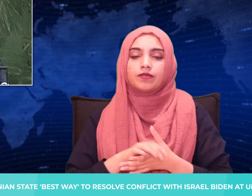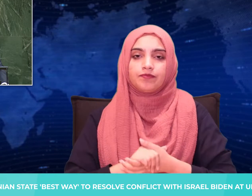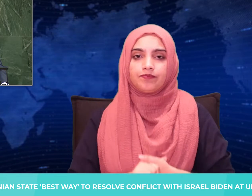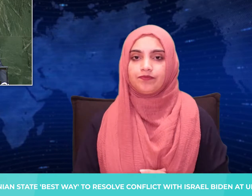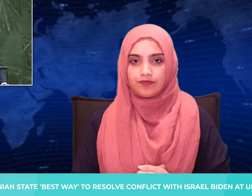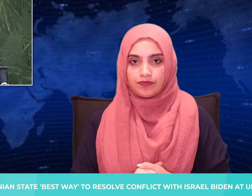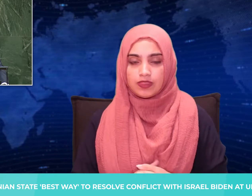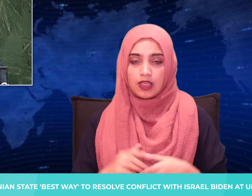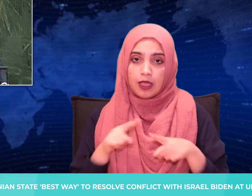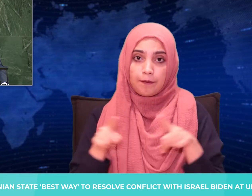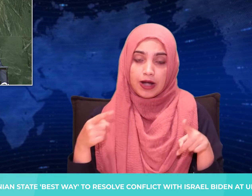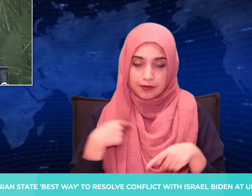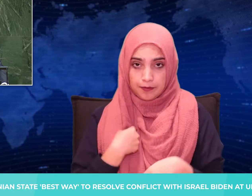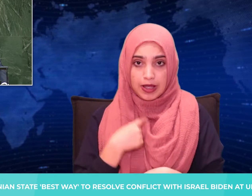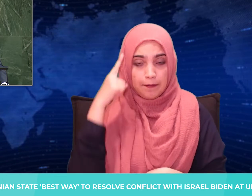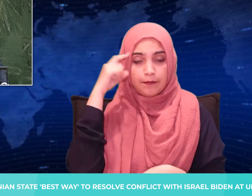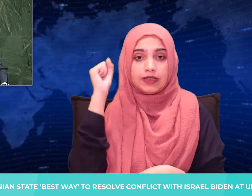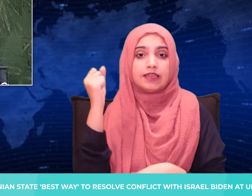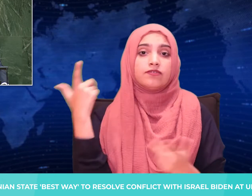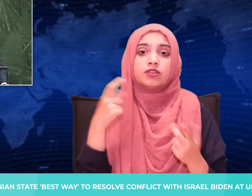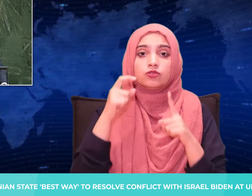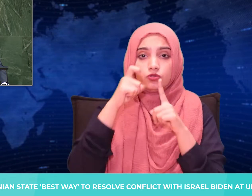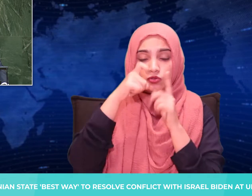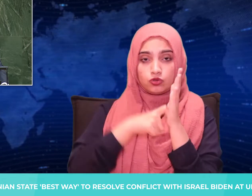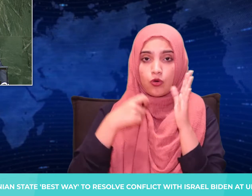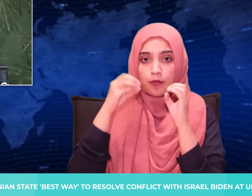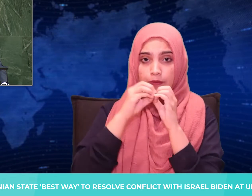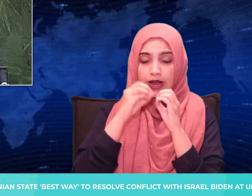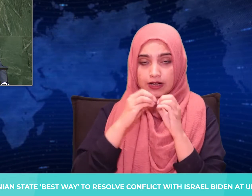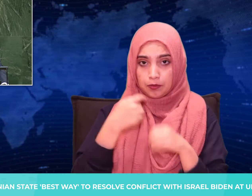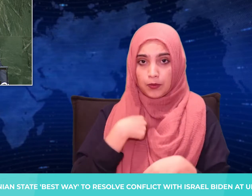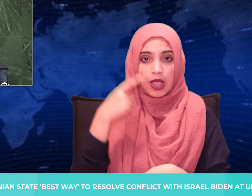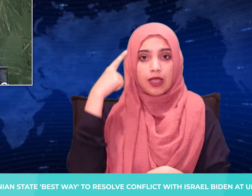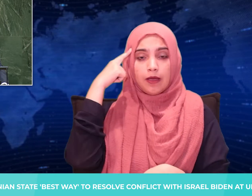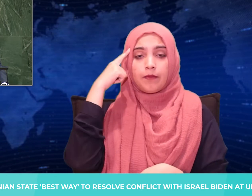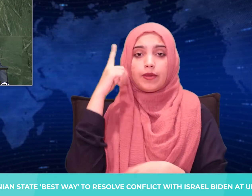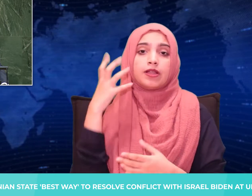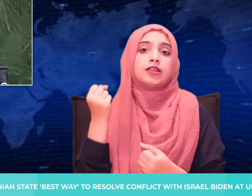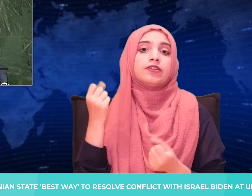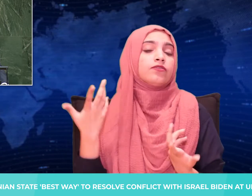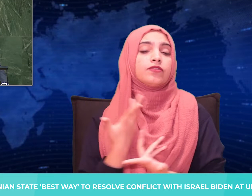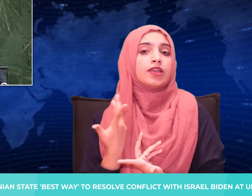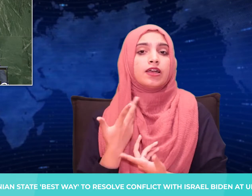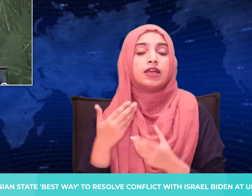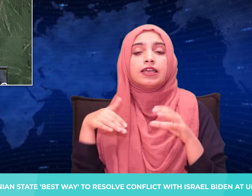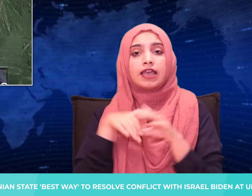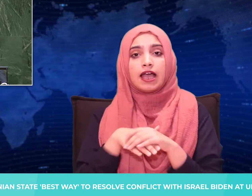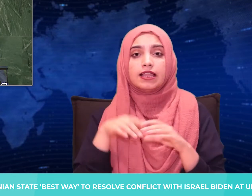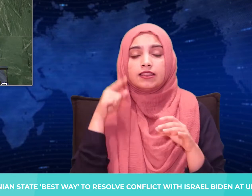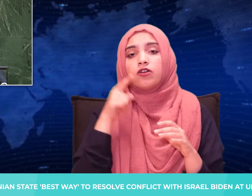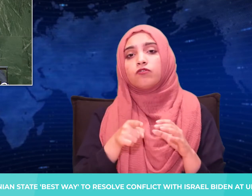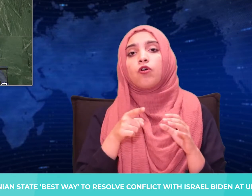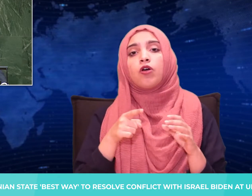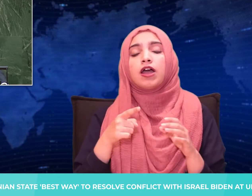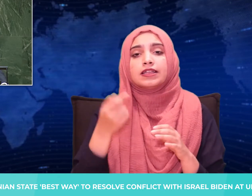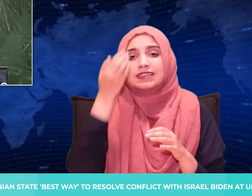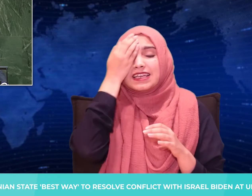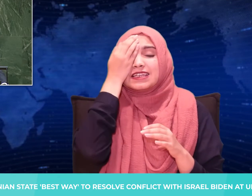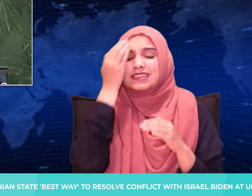But I continue to believe that a two-state solution is the best way to ensure Israel's future as a